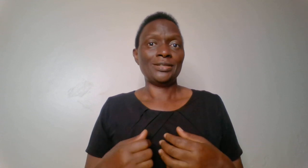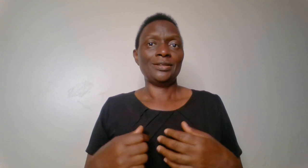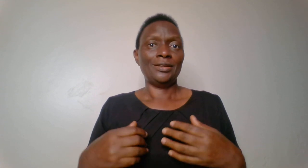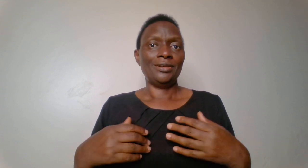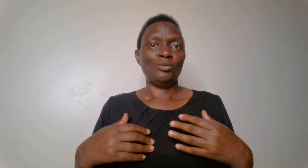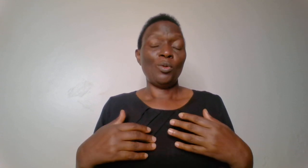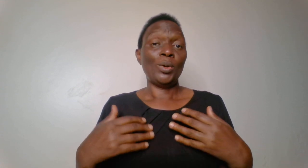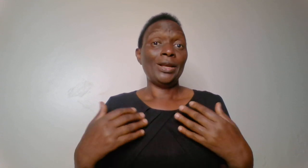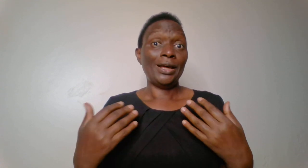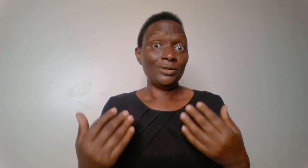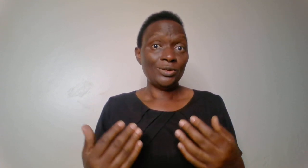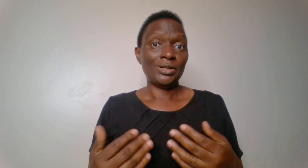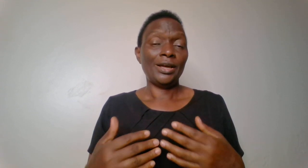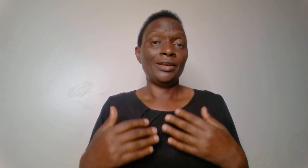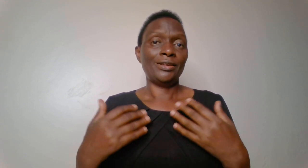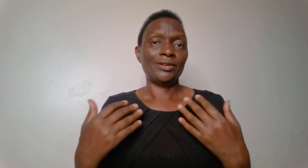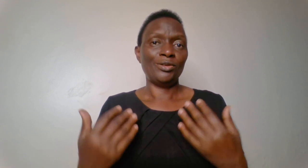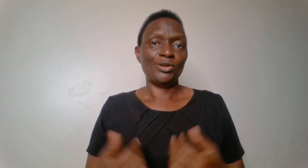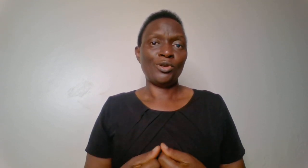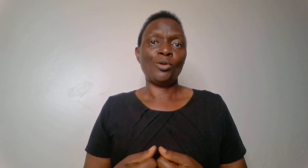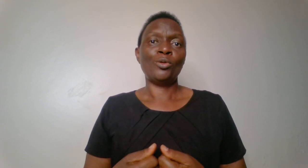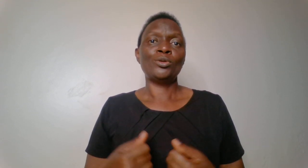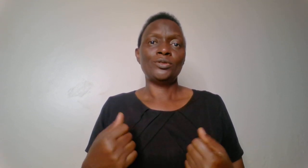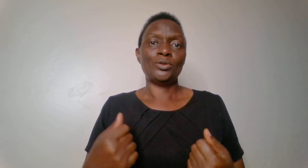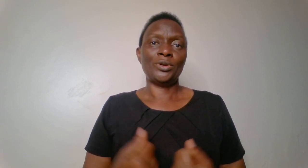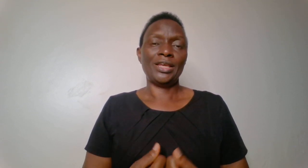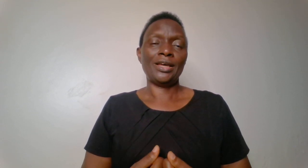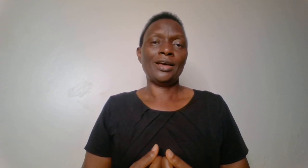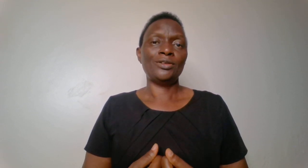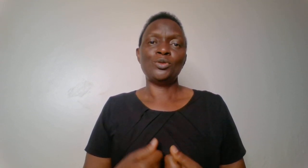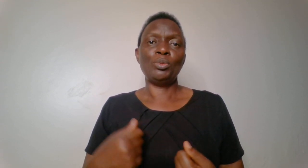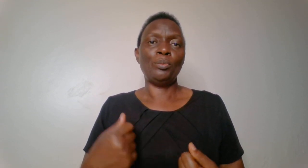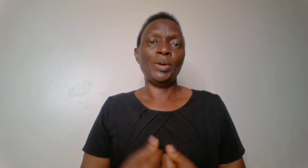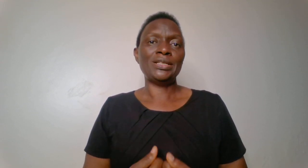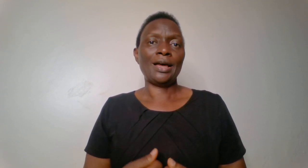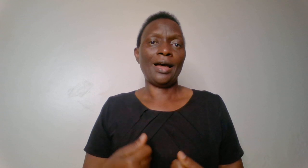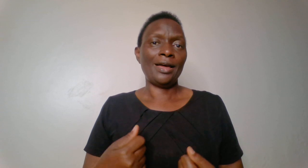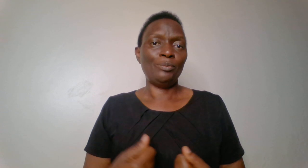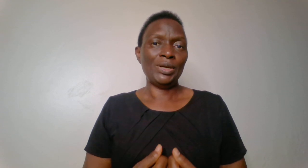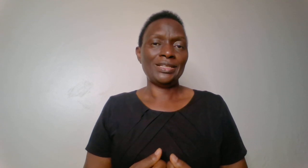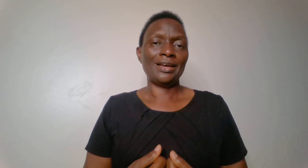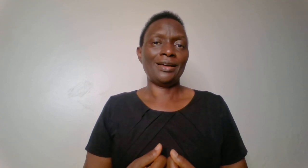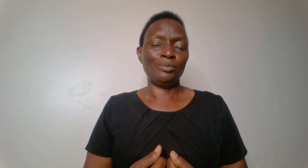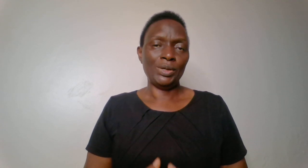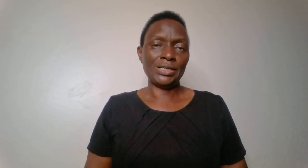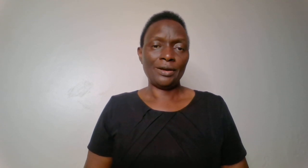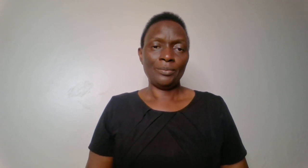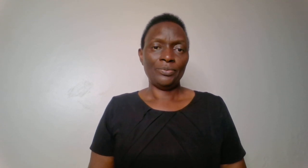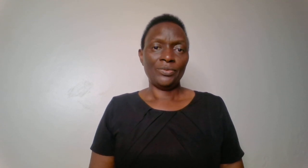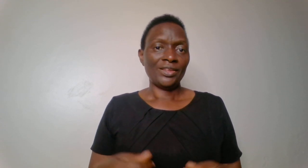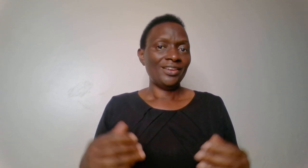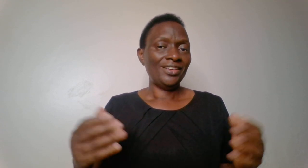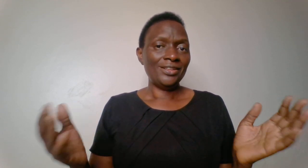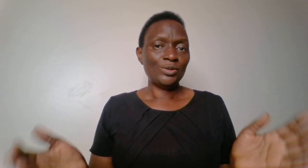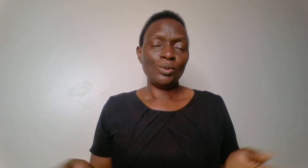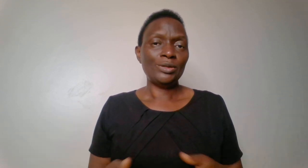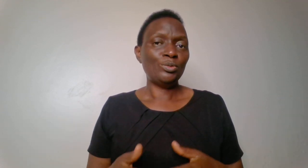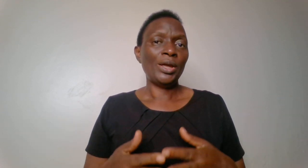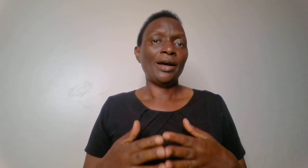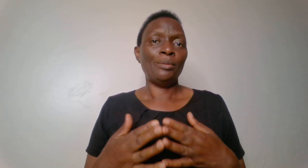we will learn and grow together to be better and better and better. In this world, we are